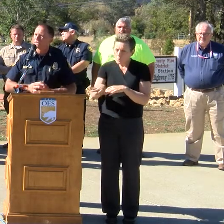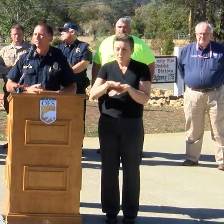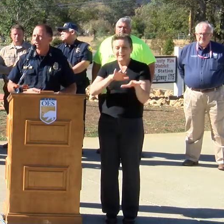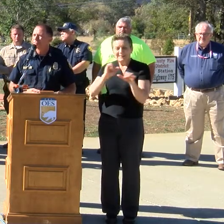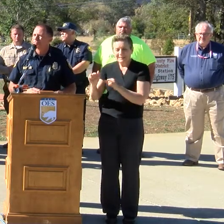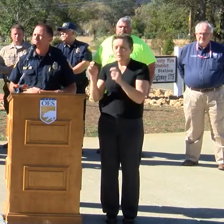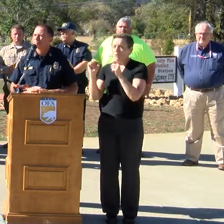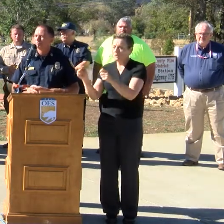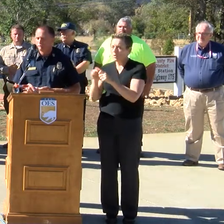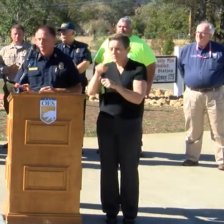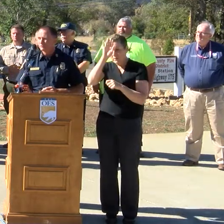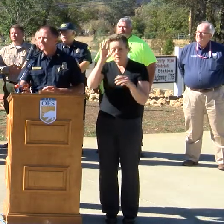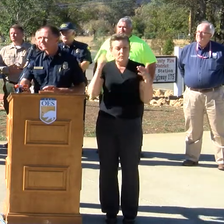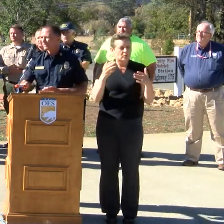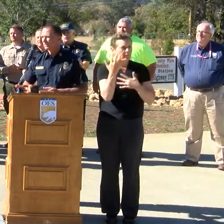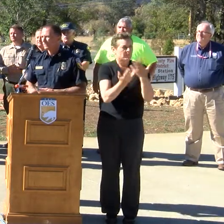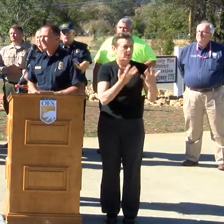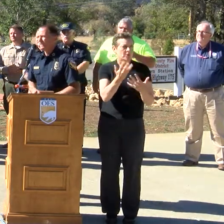quickly and safely.